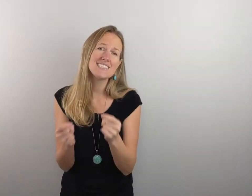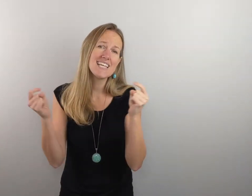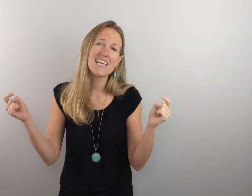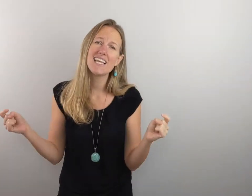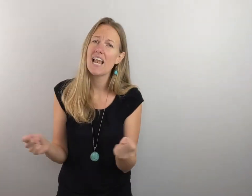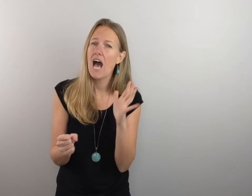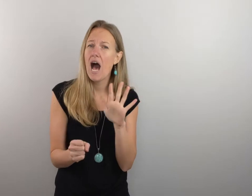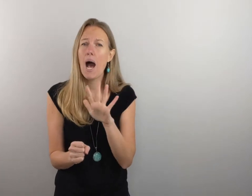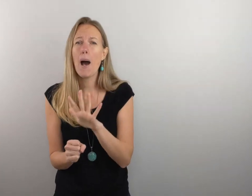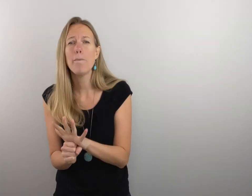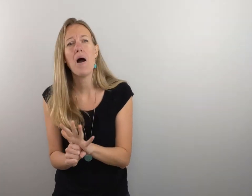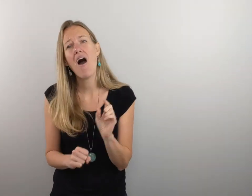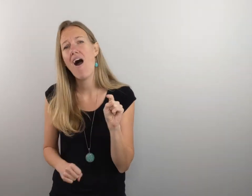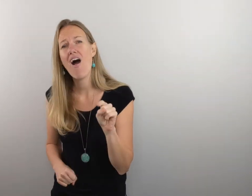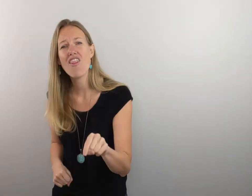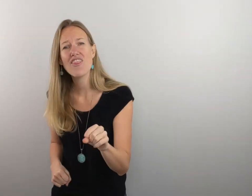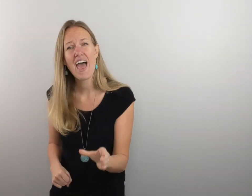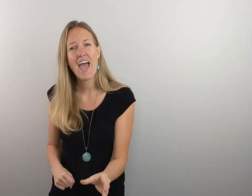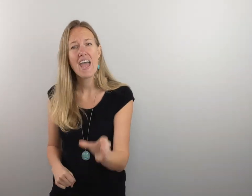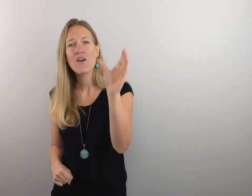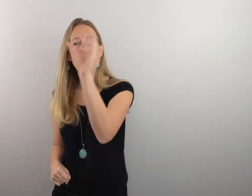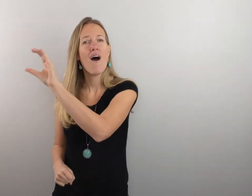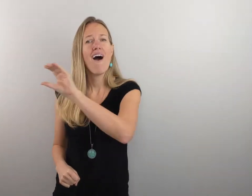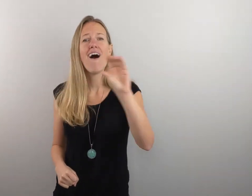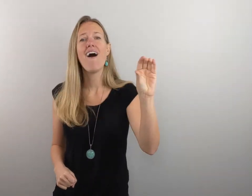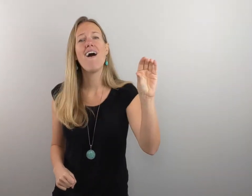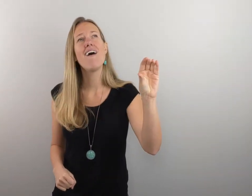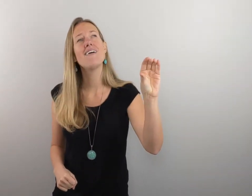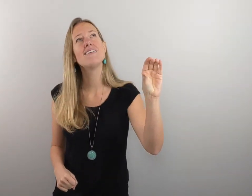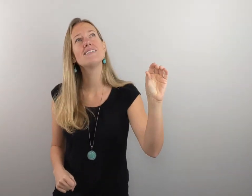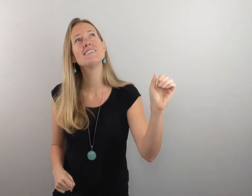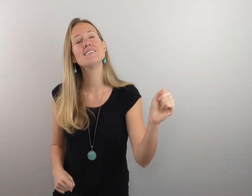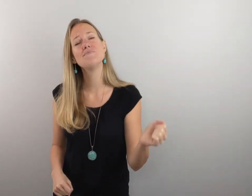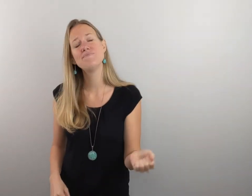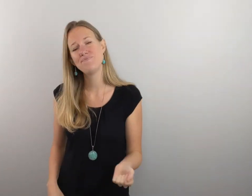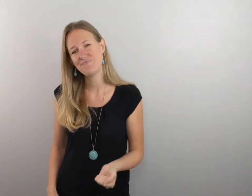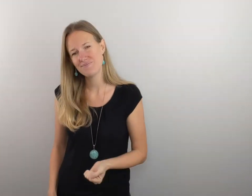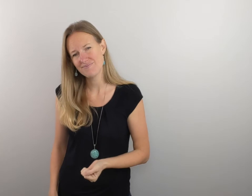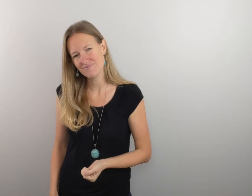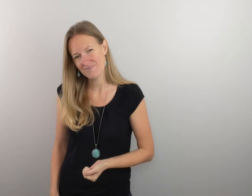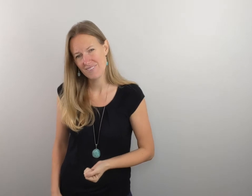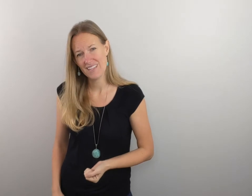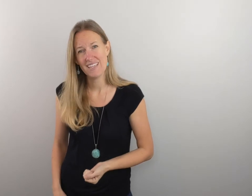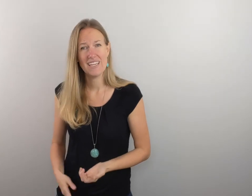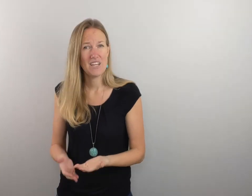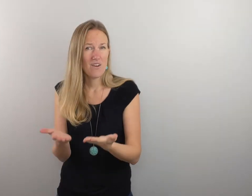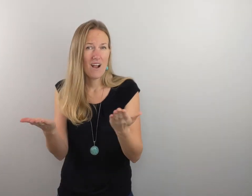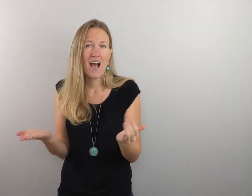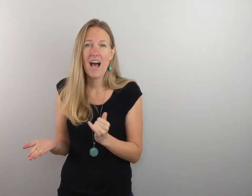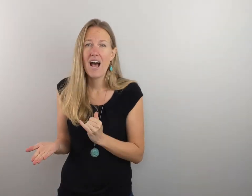sin upon that cross. I'll never know how much it cost. Here I am